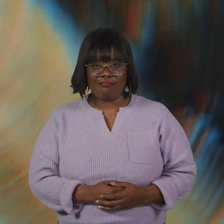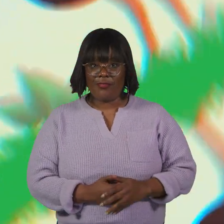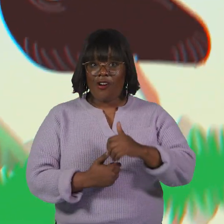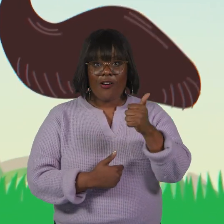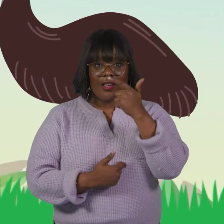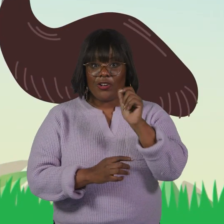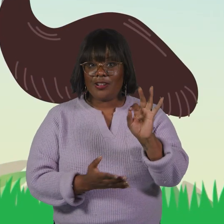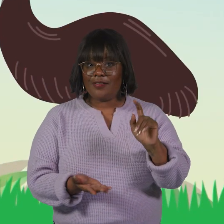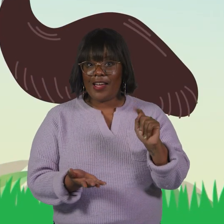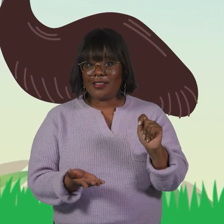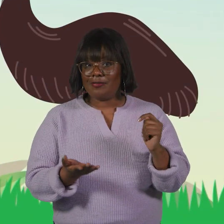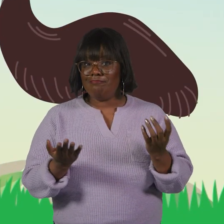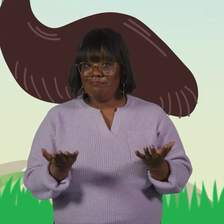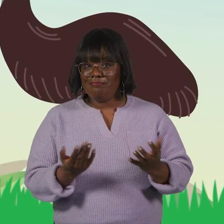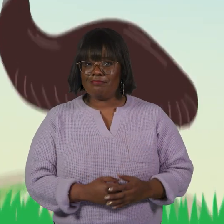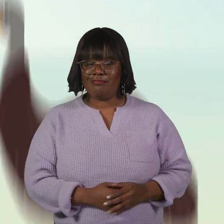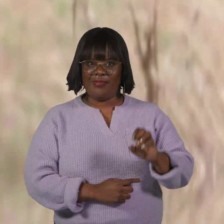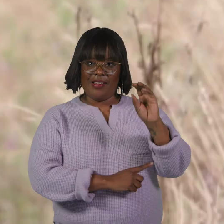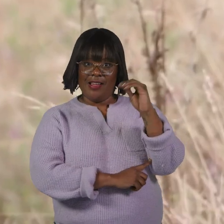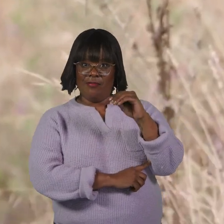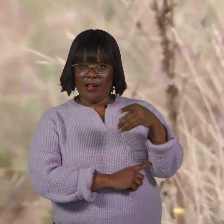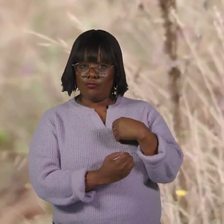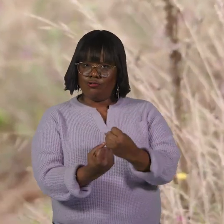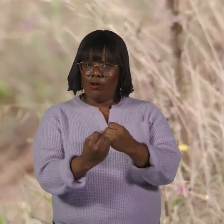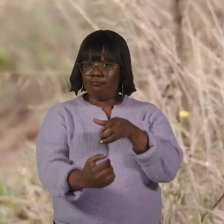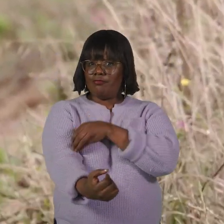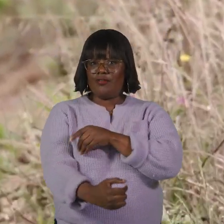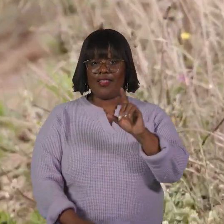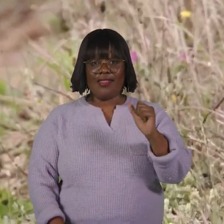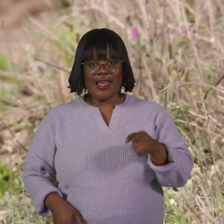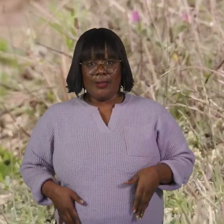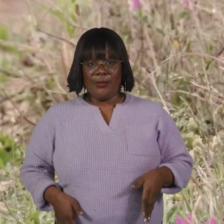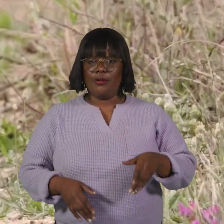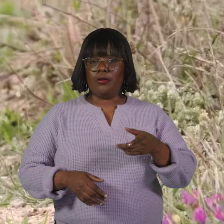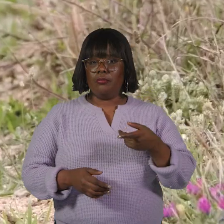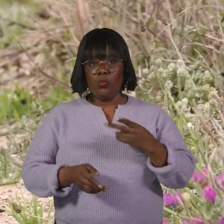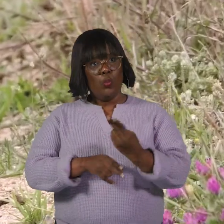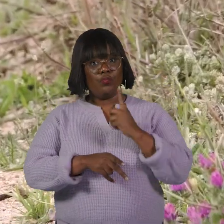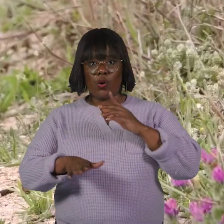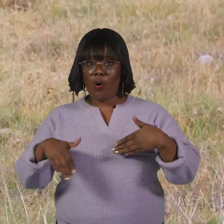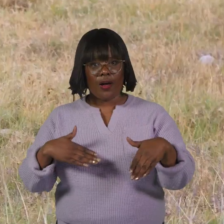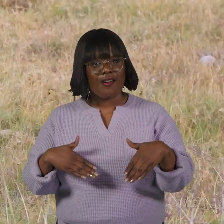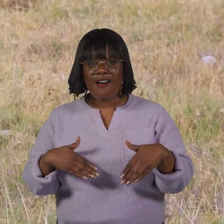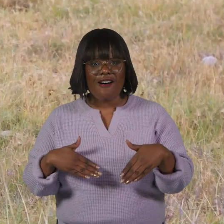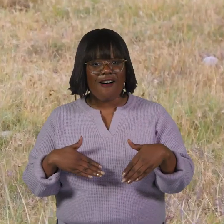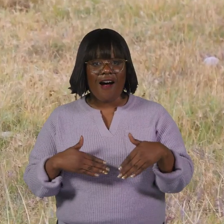Other interesting facts Emus have very powerful legs. But they aren't just for walking.